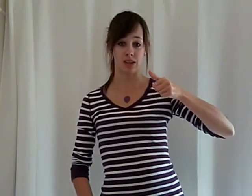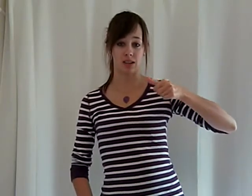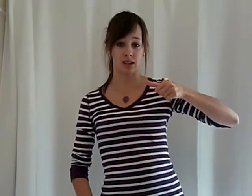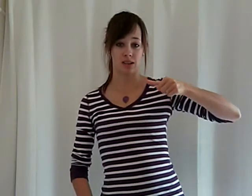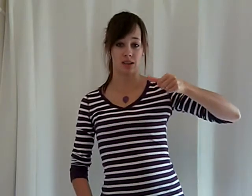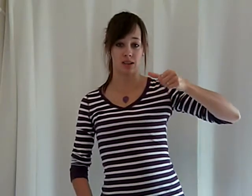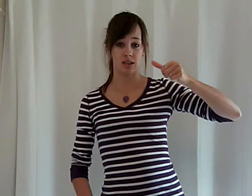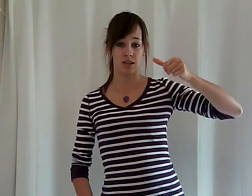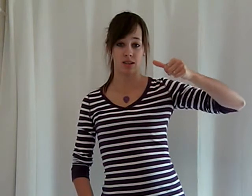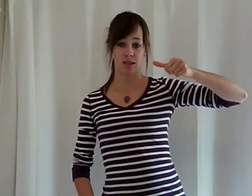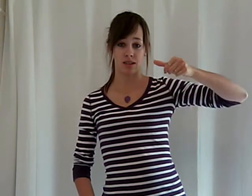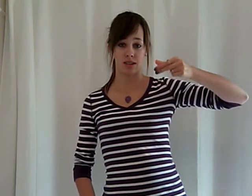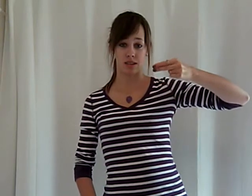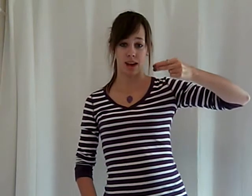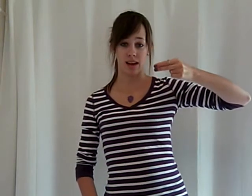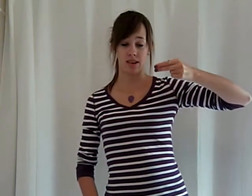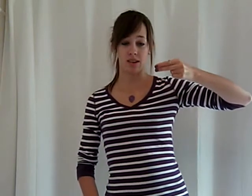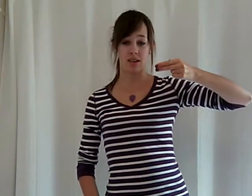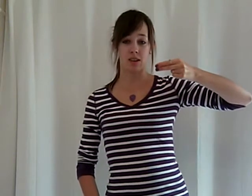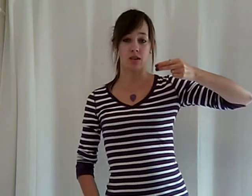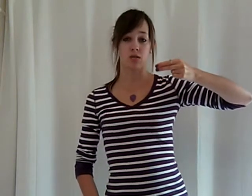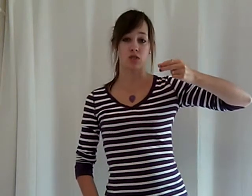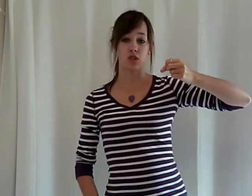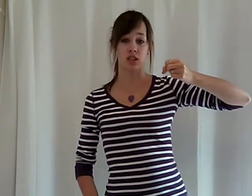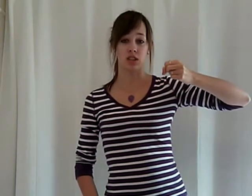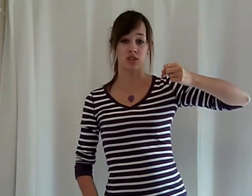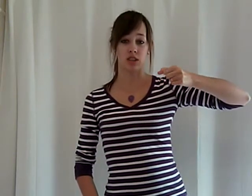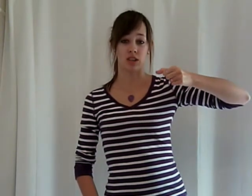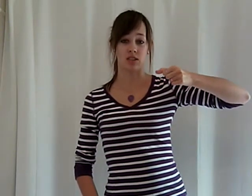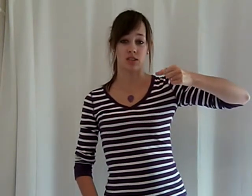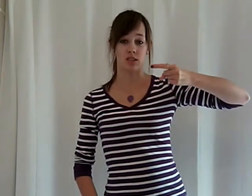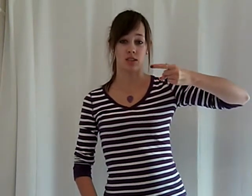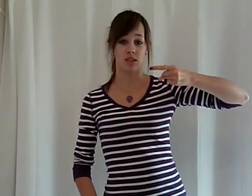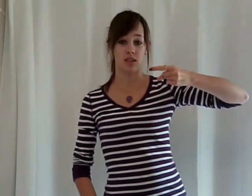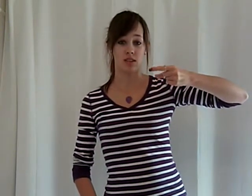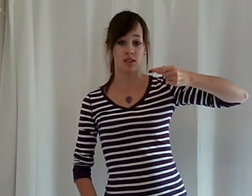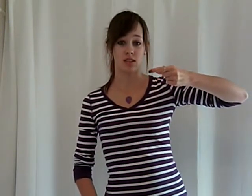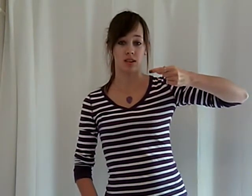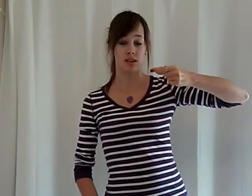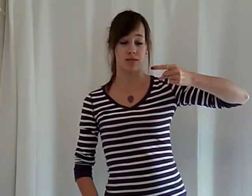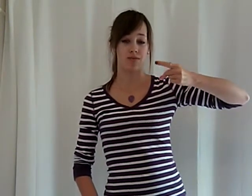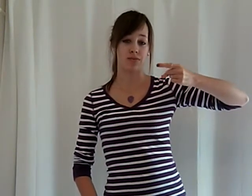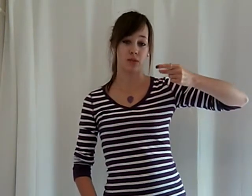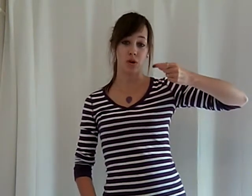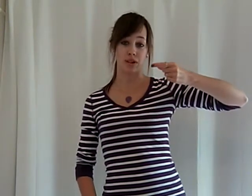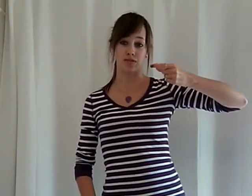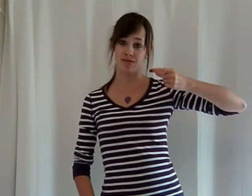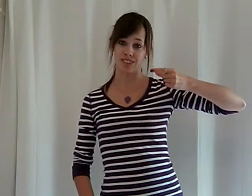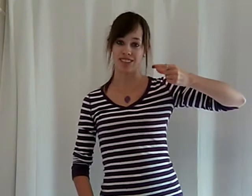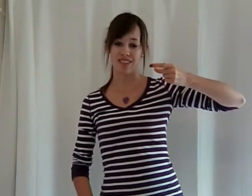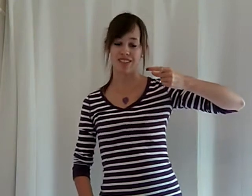that. Well, G is just, um, one. So,